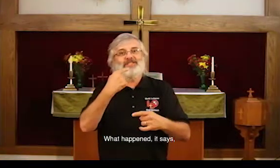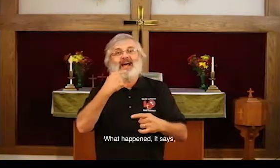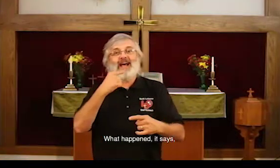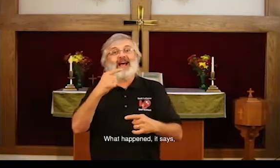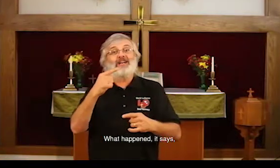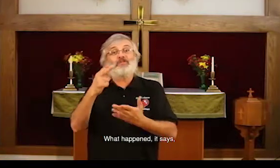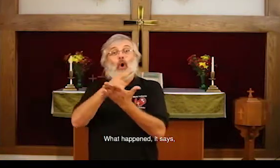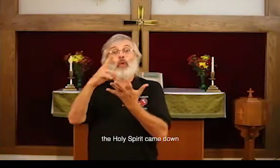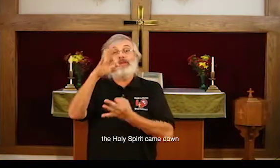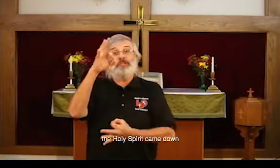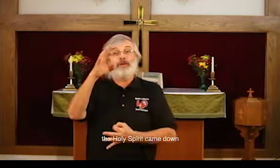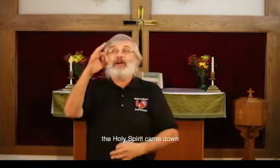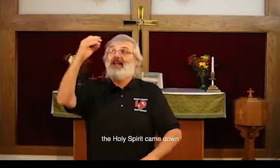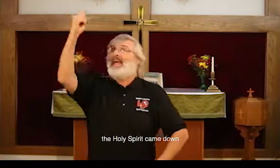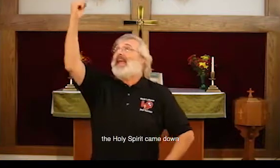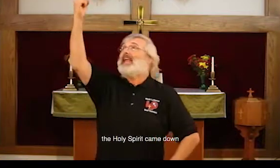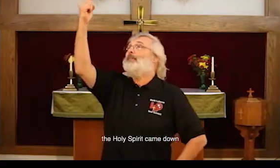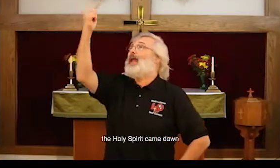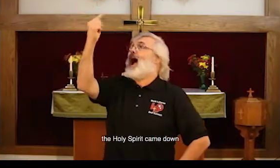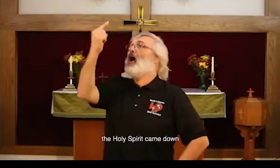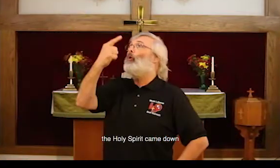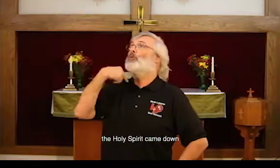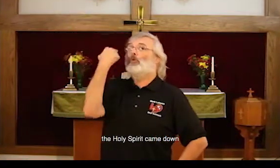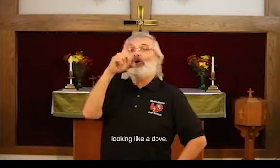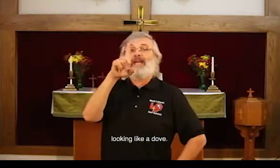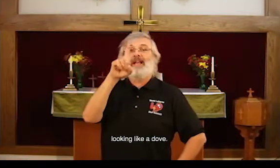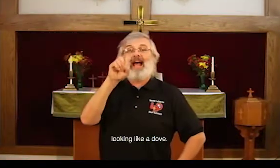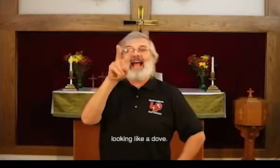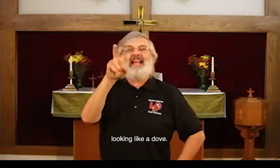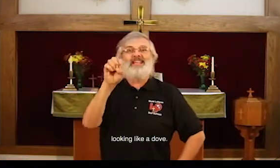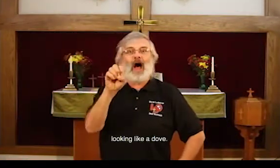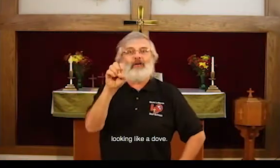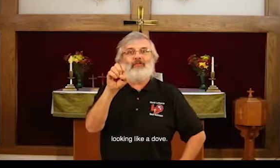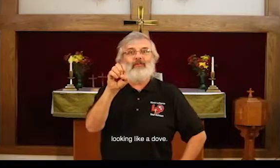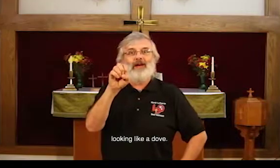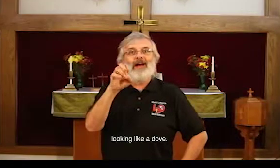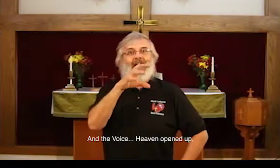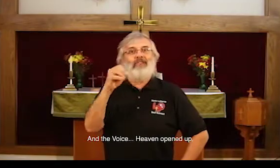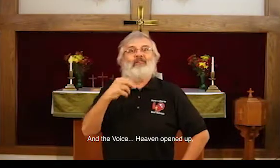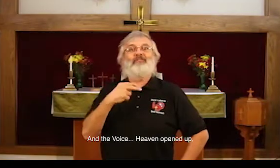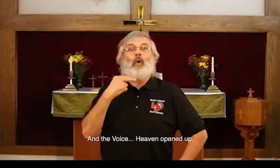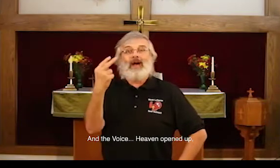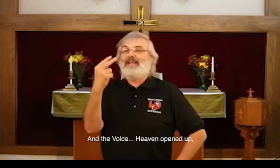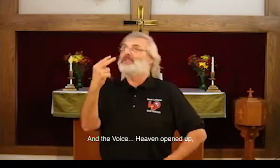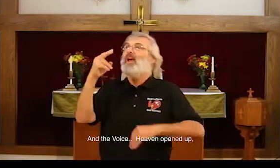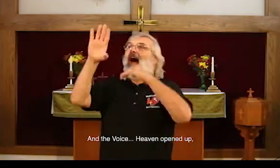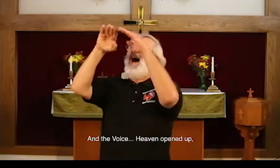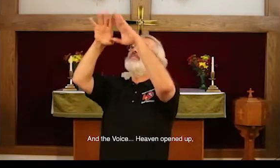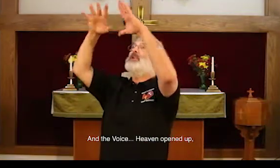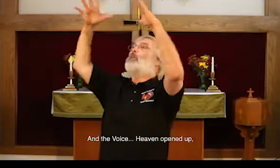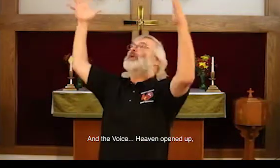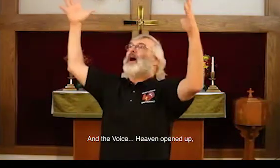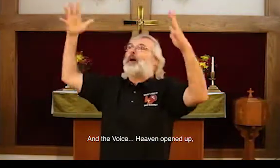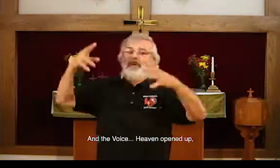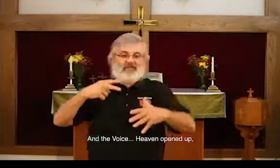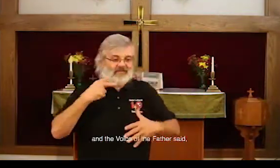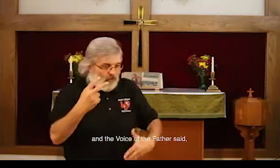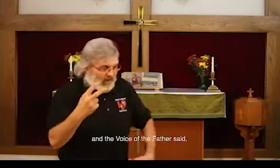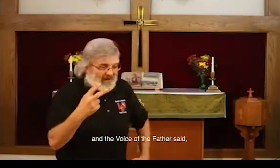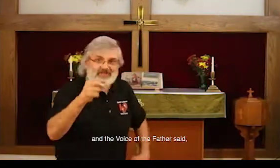it says the Holy Spirit came down looking like a dove, and the voice, heaven opened up, and the voice